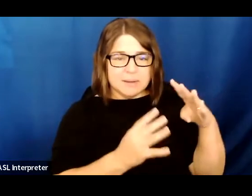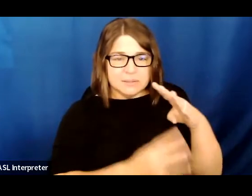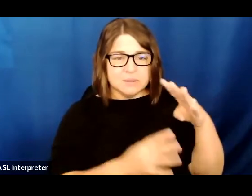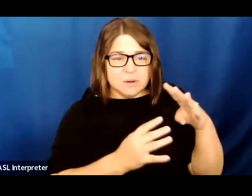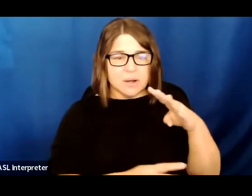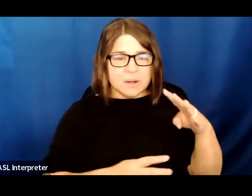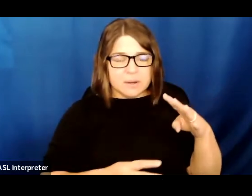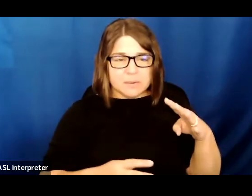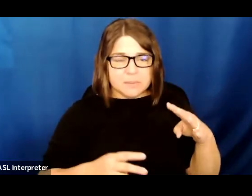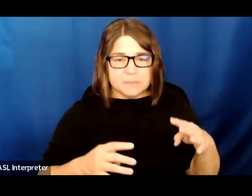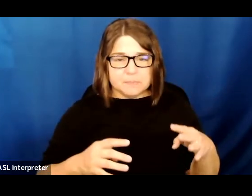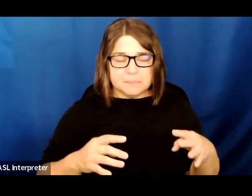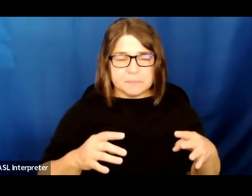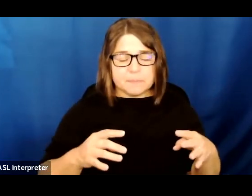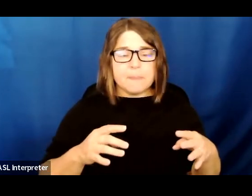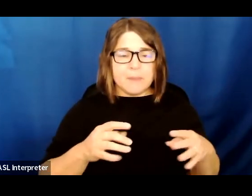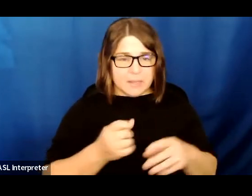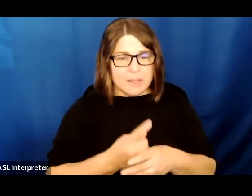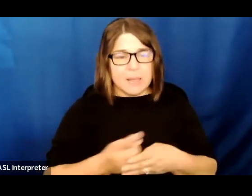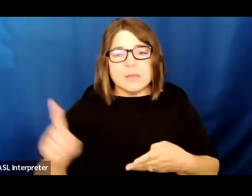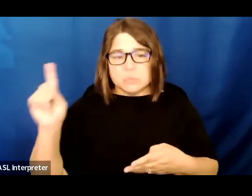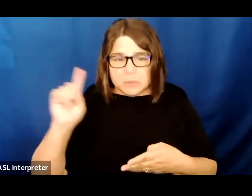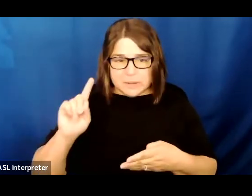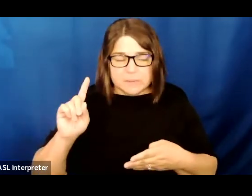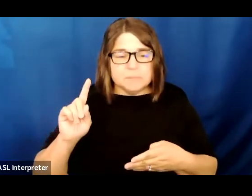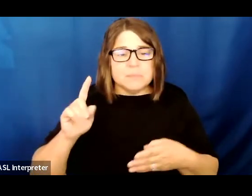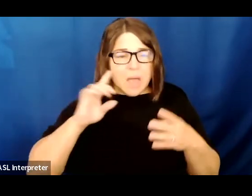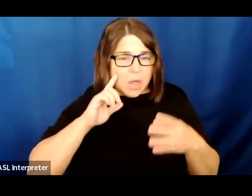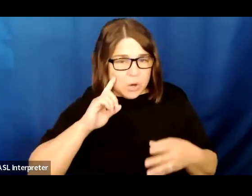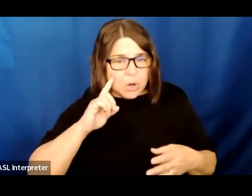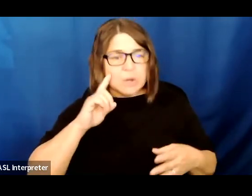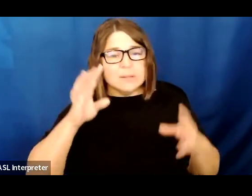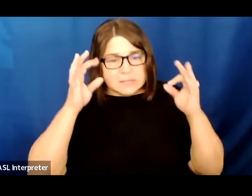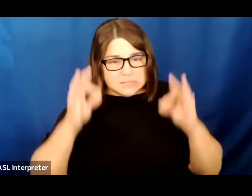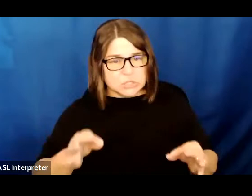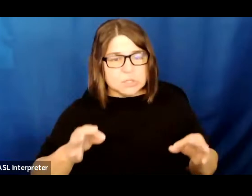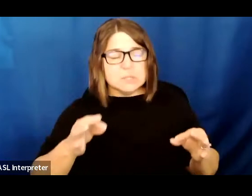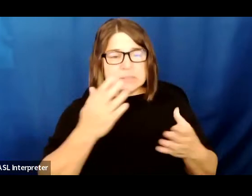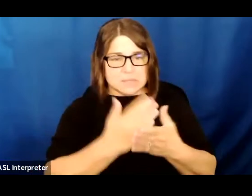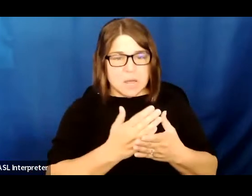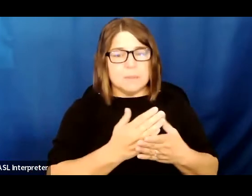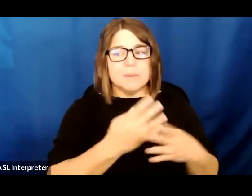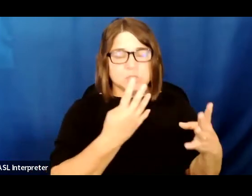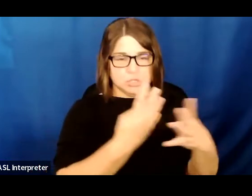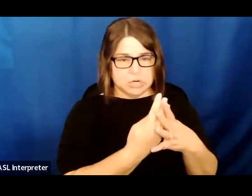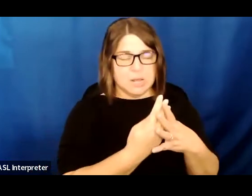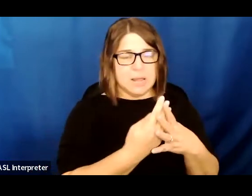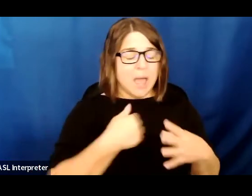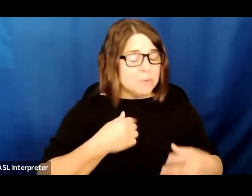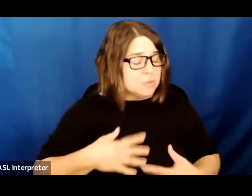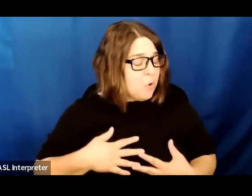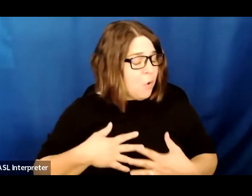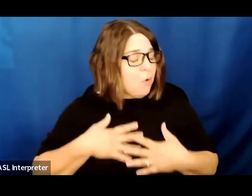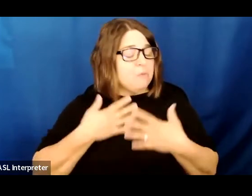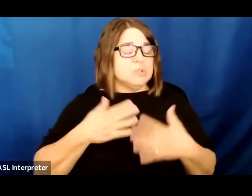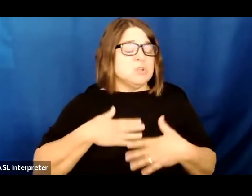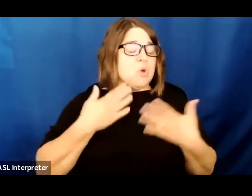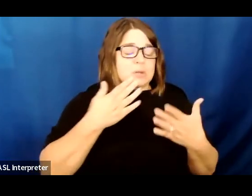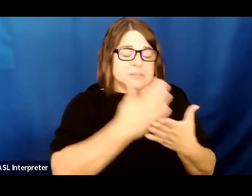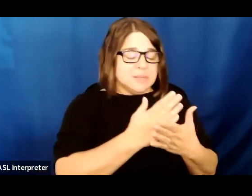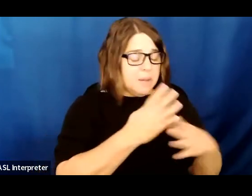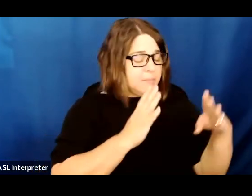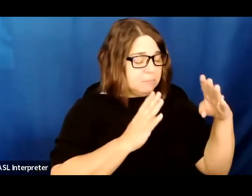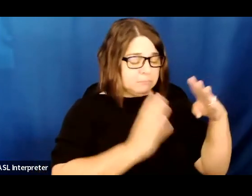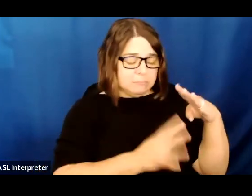I heard about the business decision to stop jailing immigration detainees, I wasn't overjoyed. That day